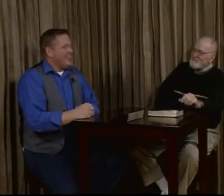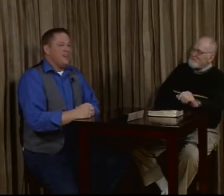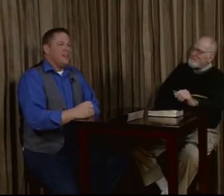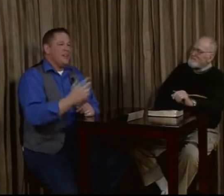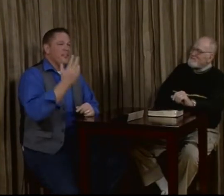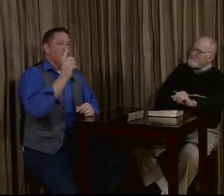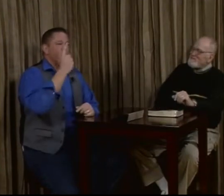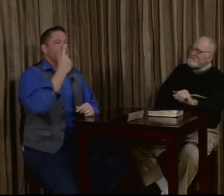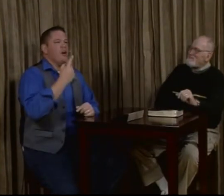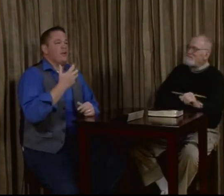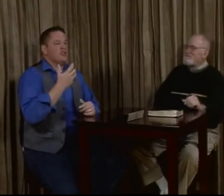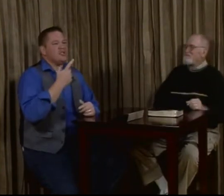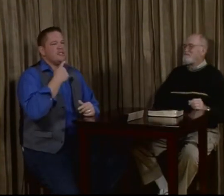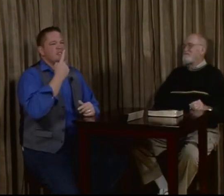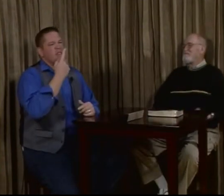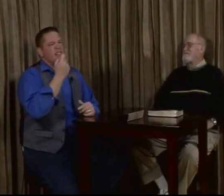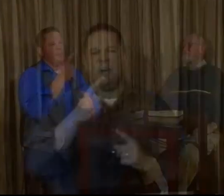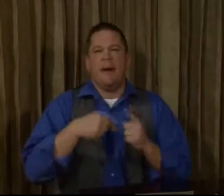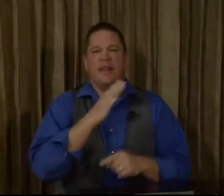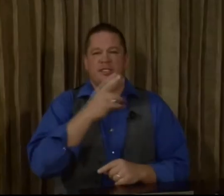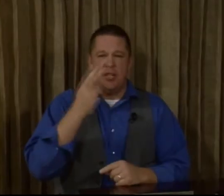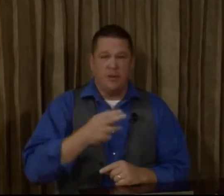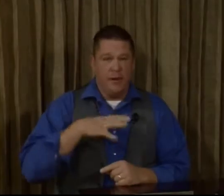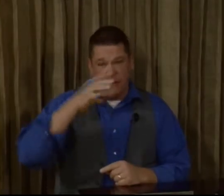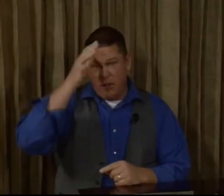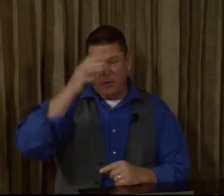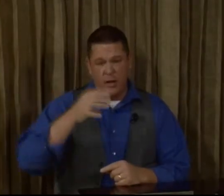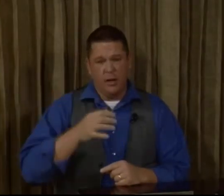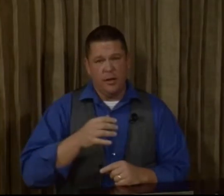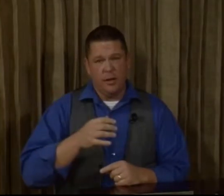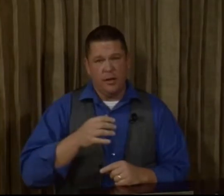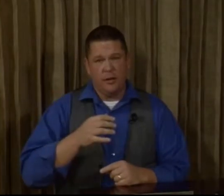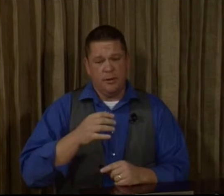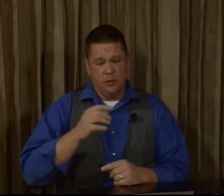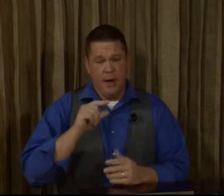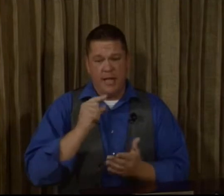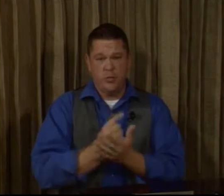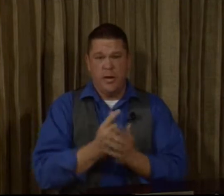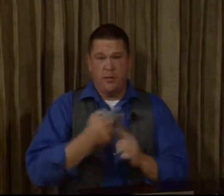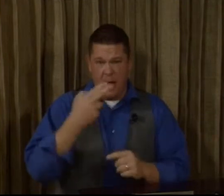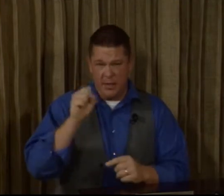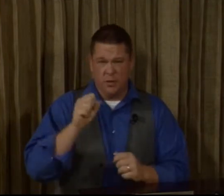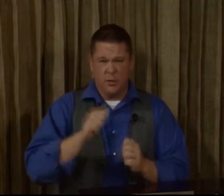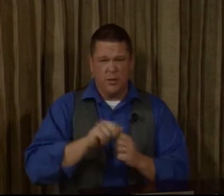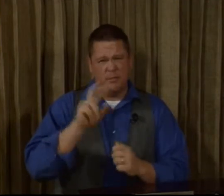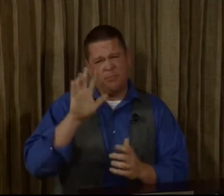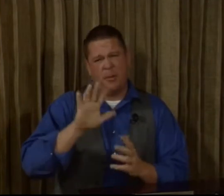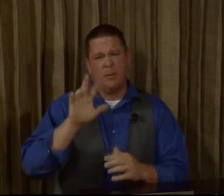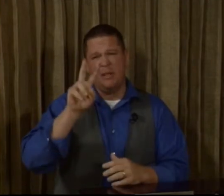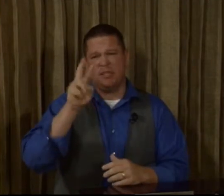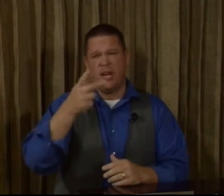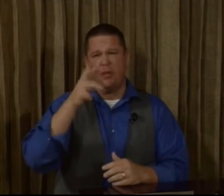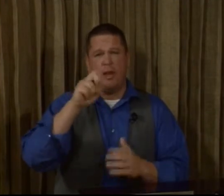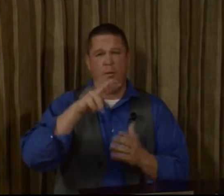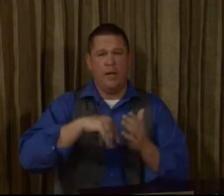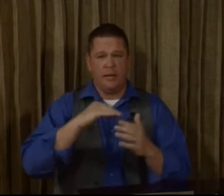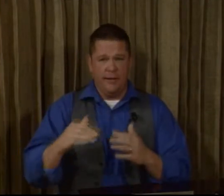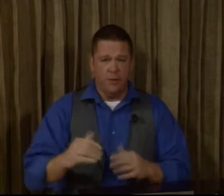Well, first of all, I want to just say a little bit about his history. My father graduated from high school with probably a second grade reading level.